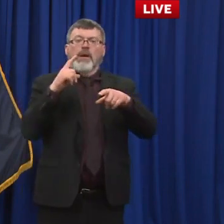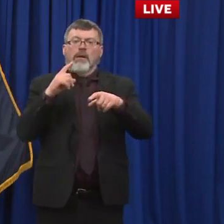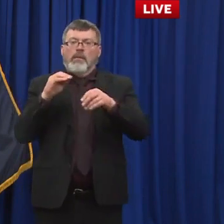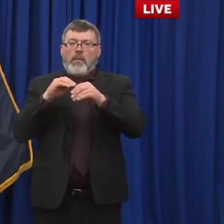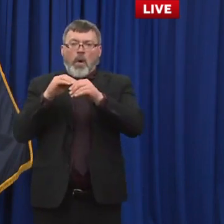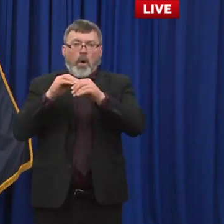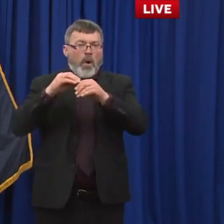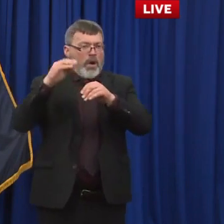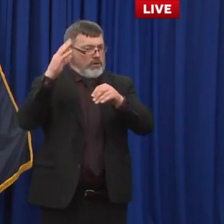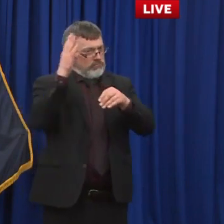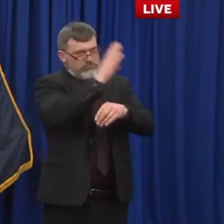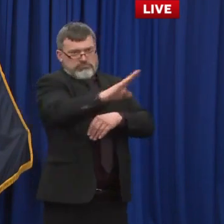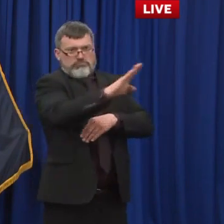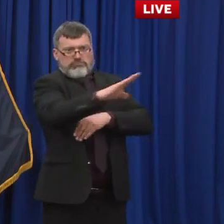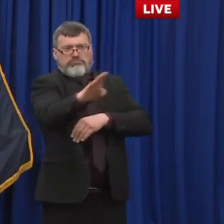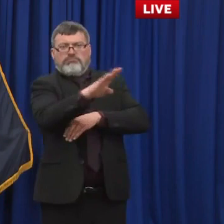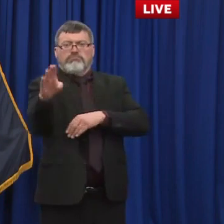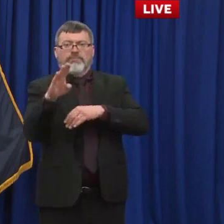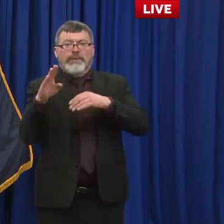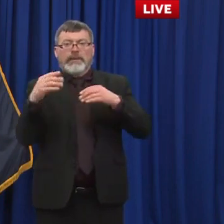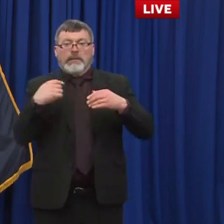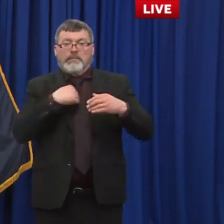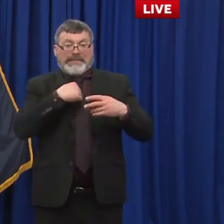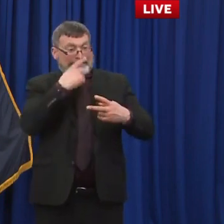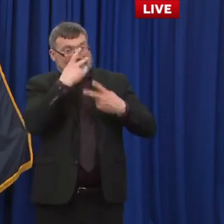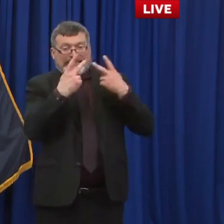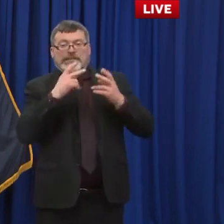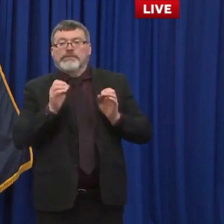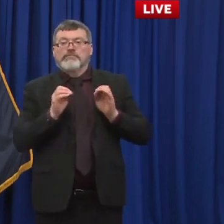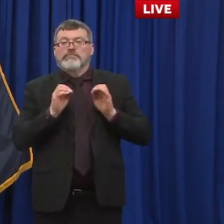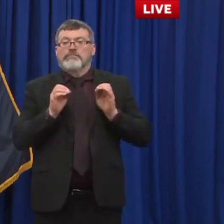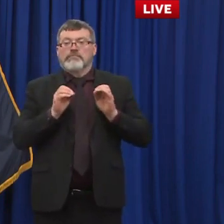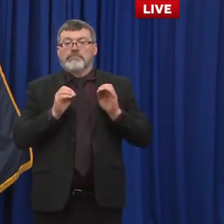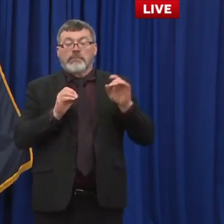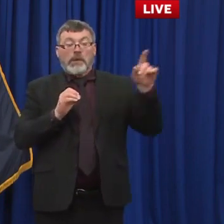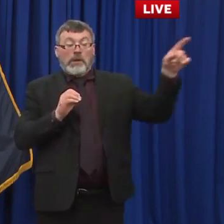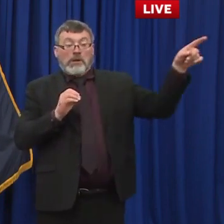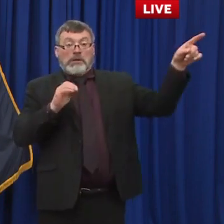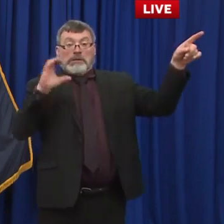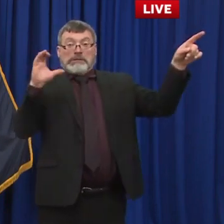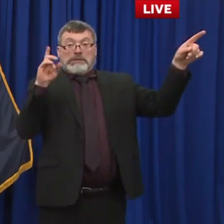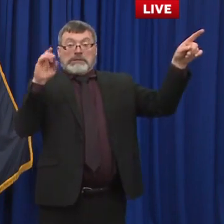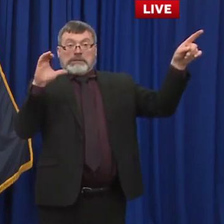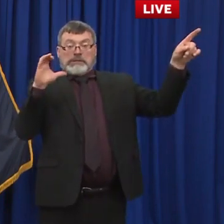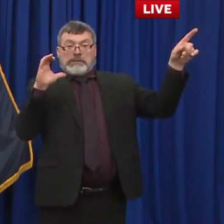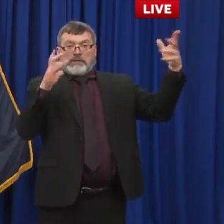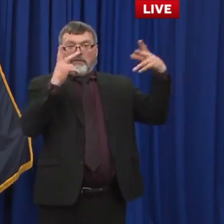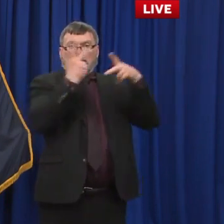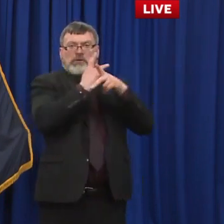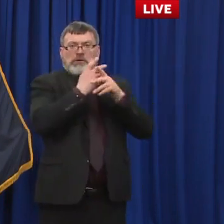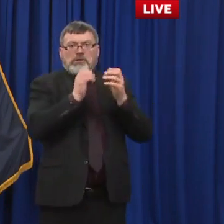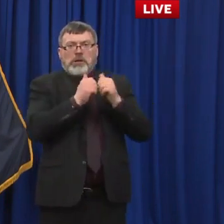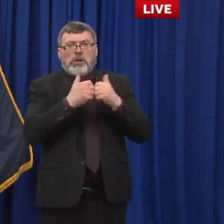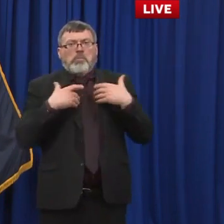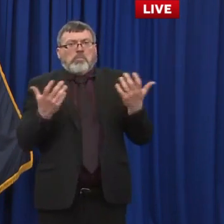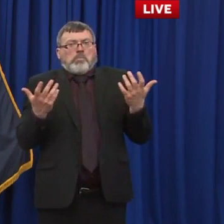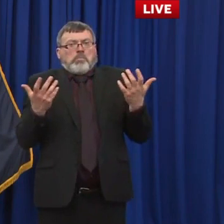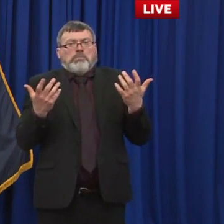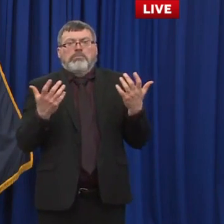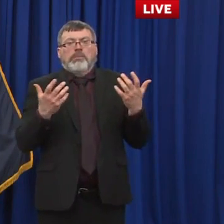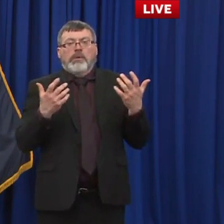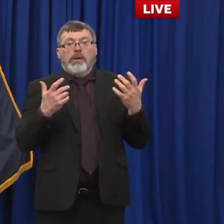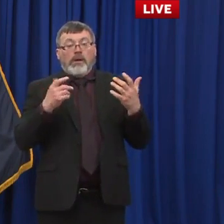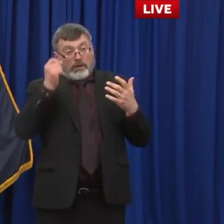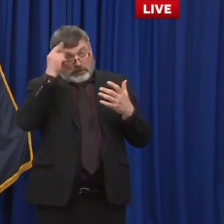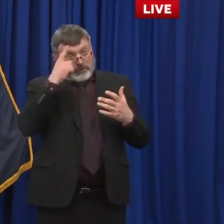where the cdc gets all their data i can tell you in terms of getting the the vaccines out um you know we keep track of our data our numbers that come in i think they're very